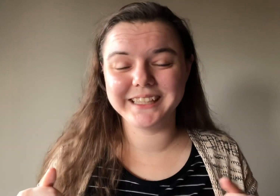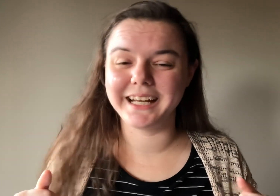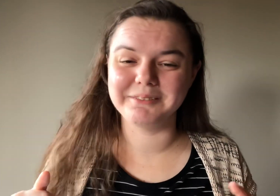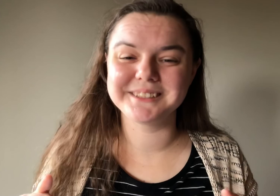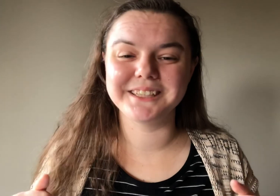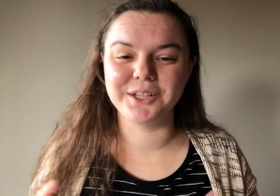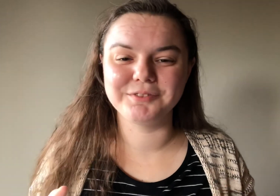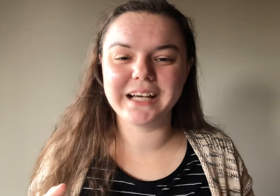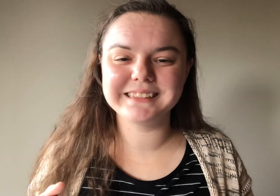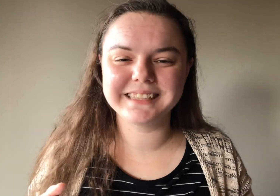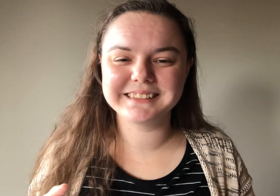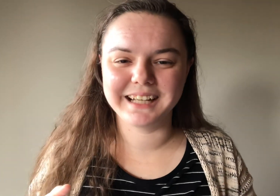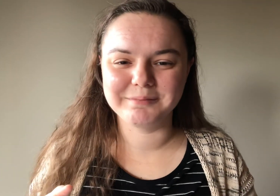and i will see all of you guys next time